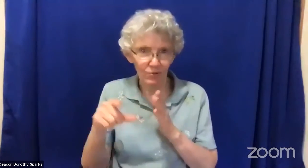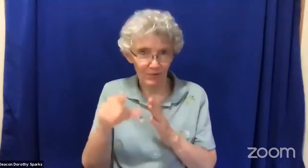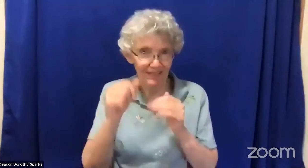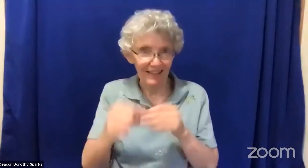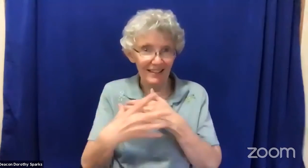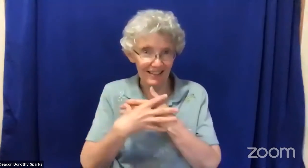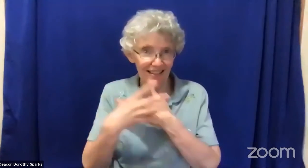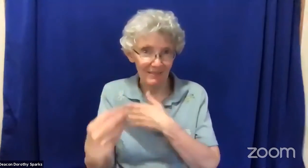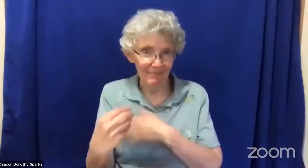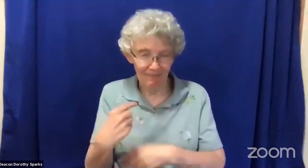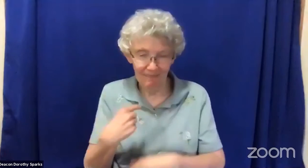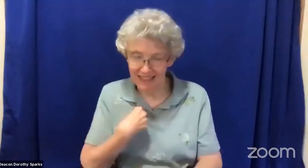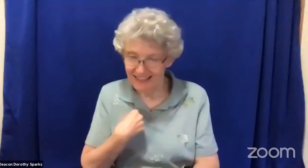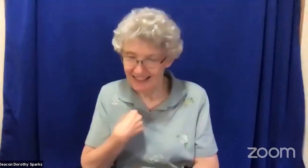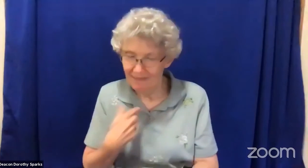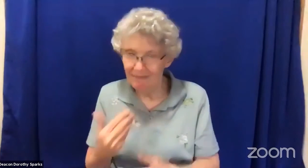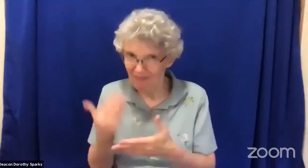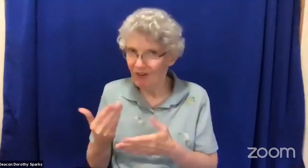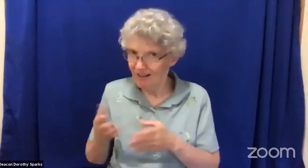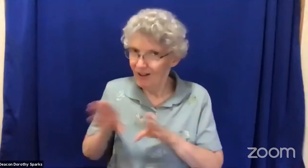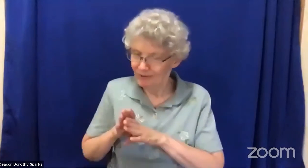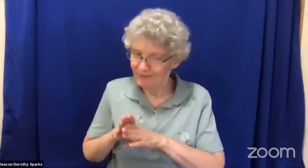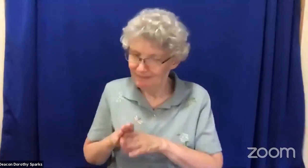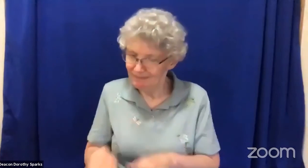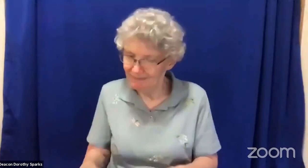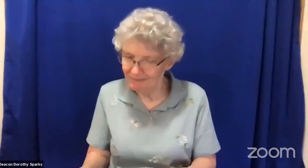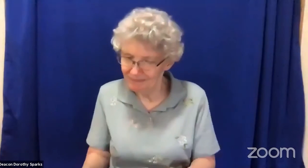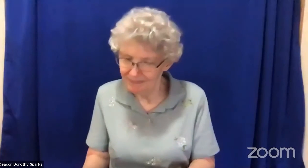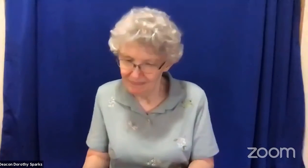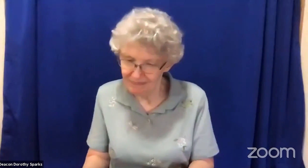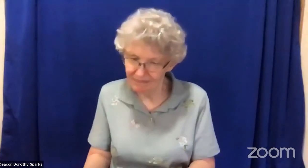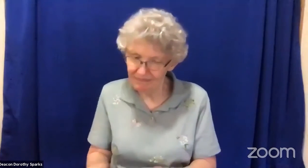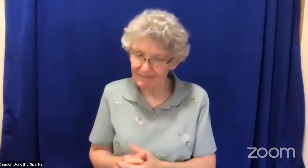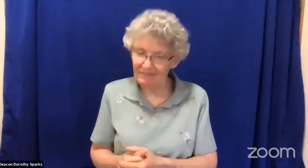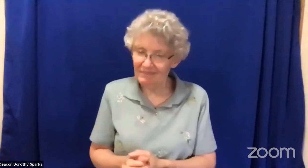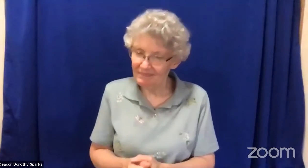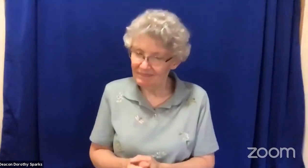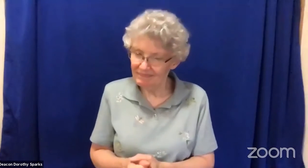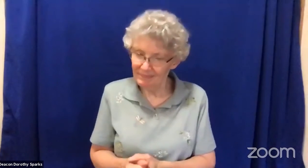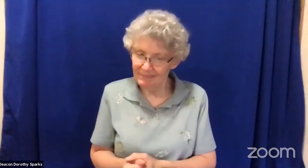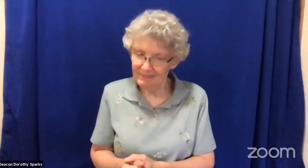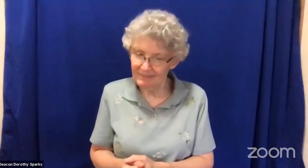now i would like to sign a verse from the bible and have you sign with me